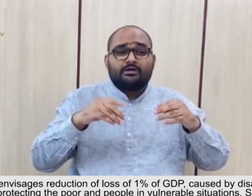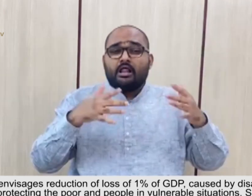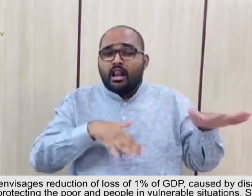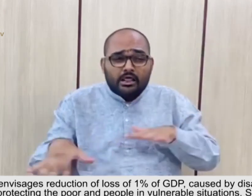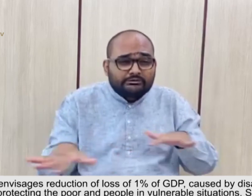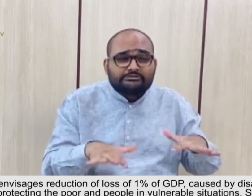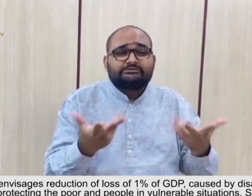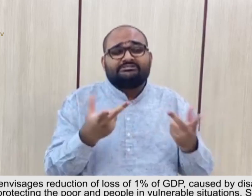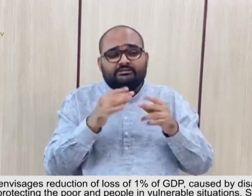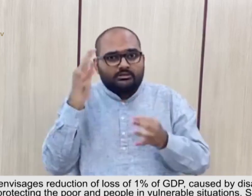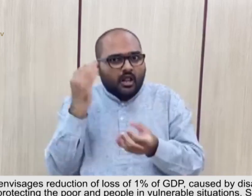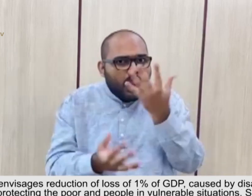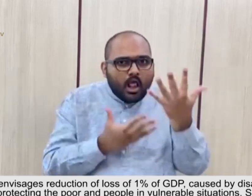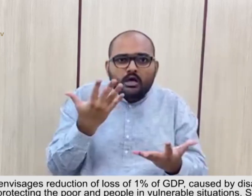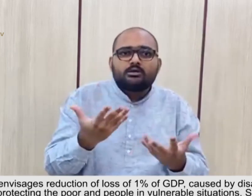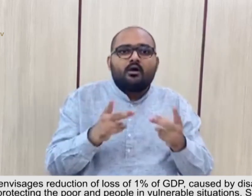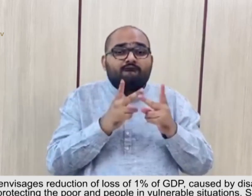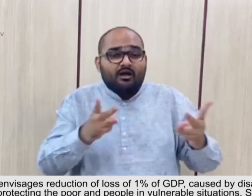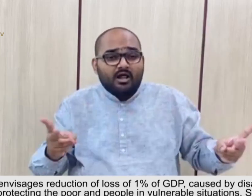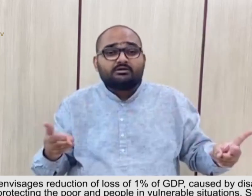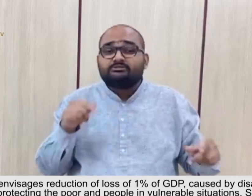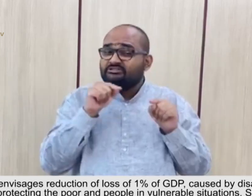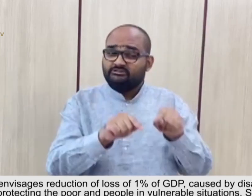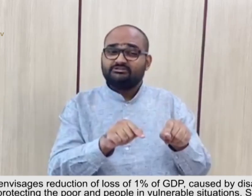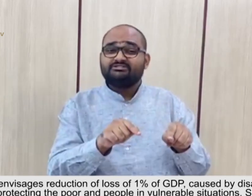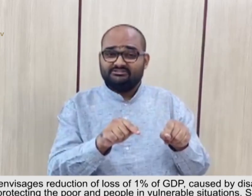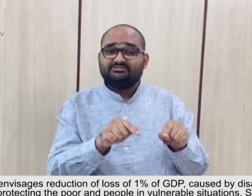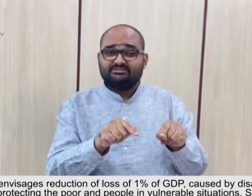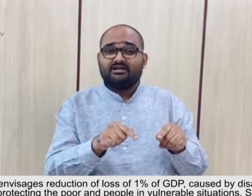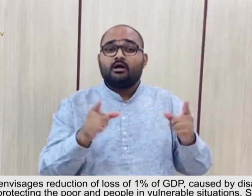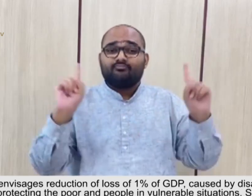of GDP. 10.8